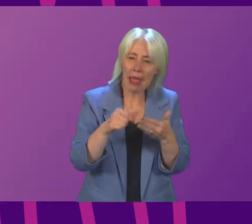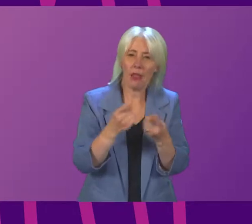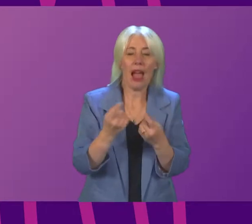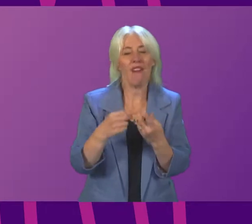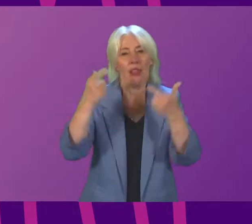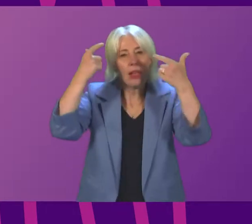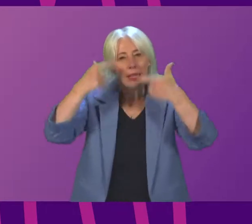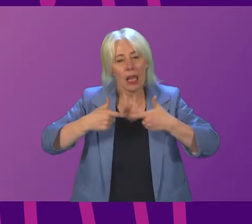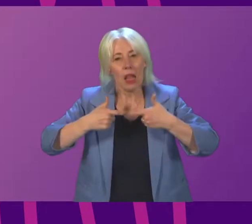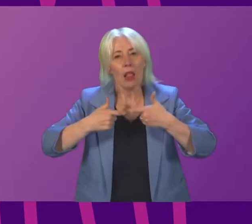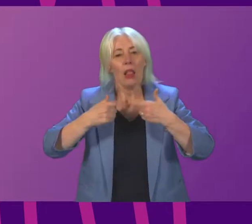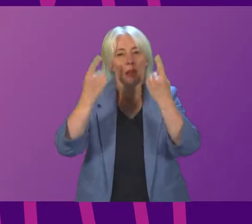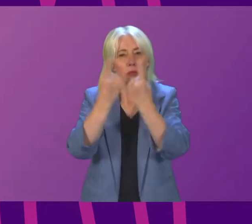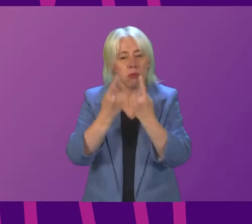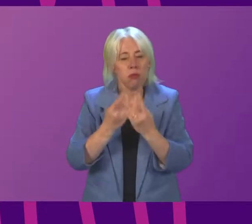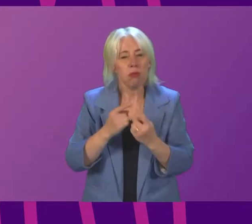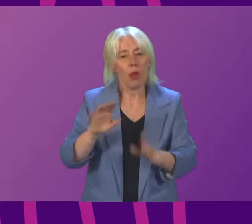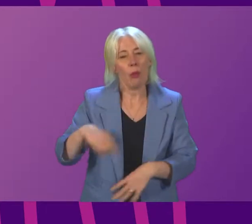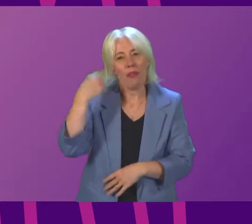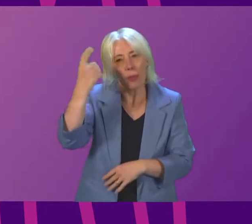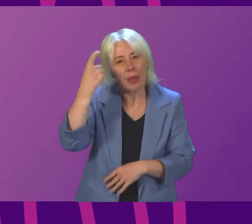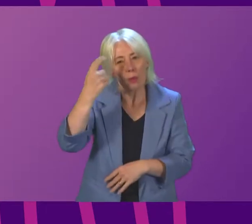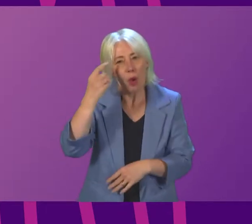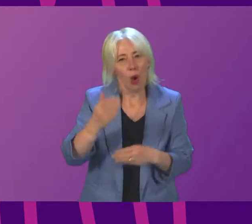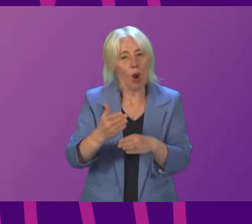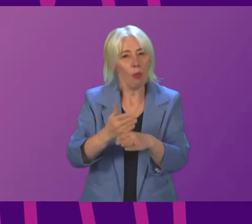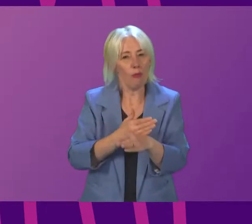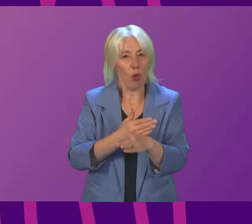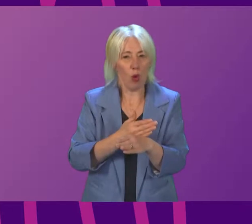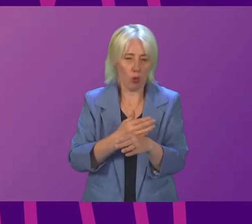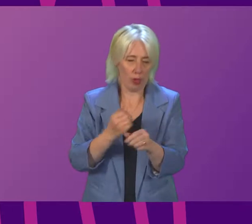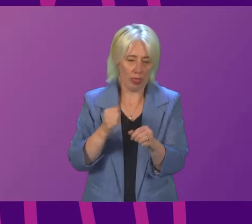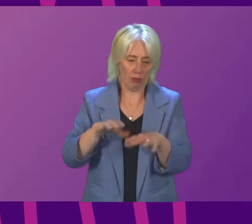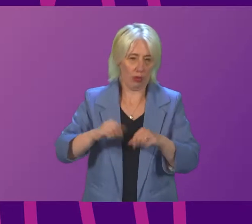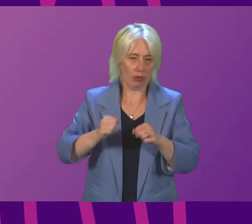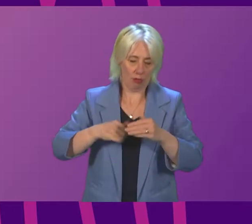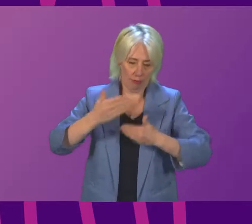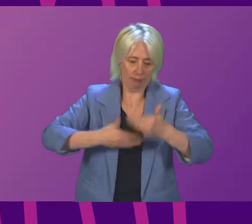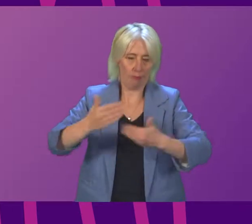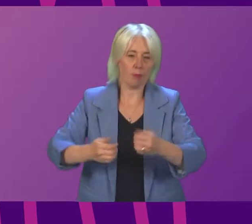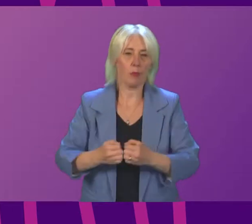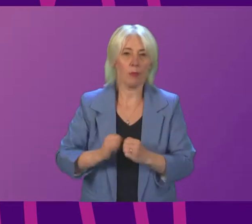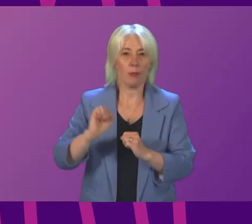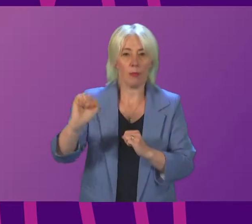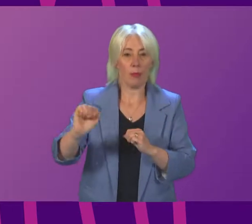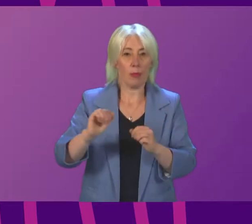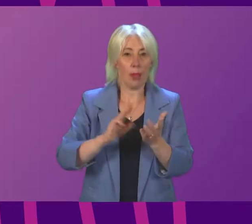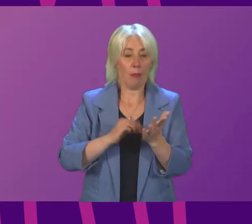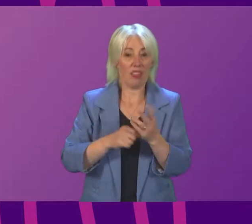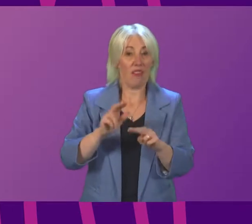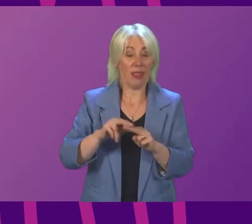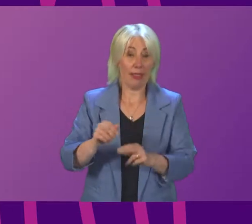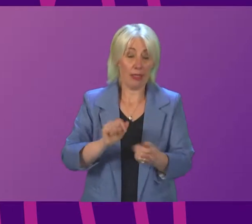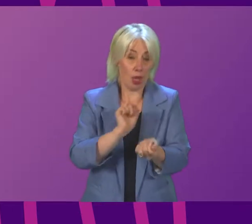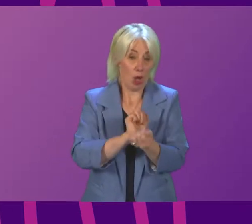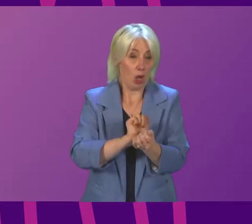and other factors which have to be taken into account before measures are taken. Whether Mr Finlay likes it or not, prisoners have rights